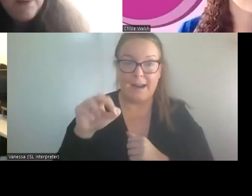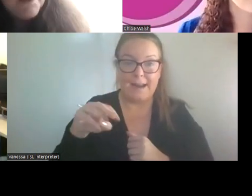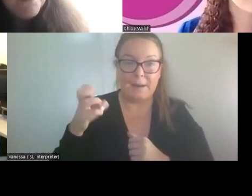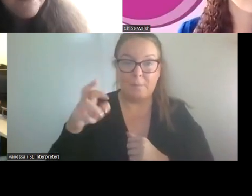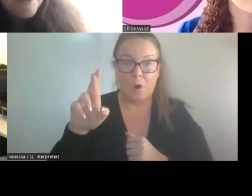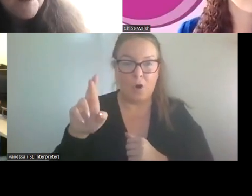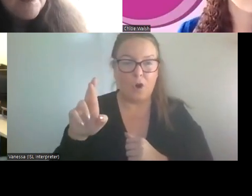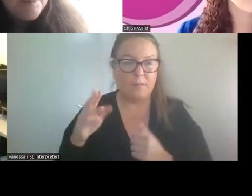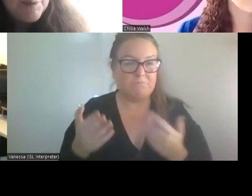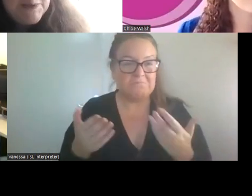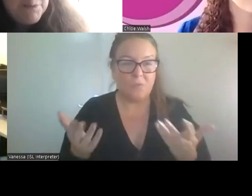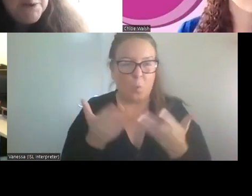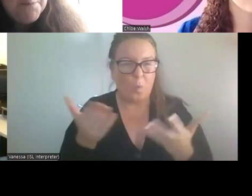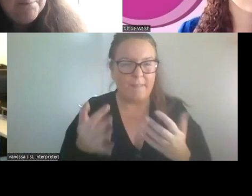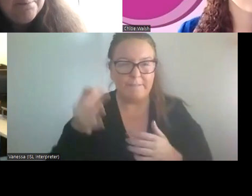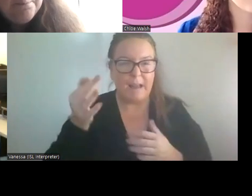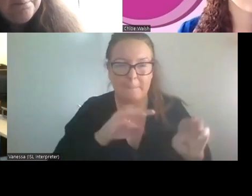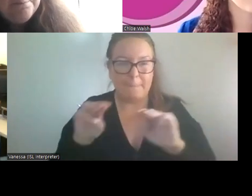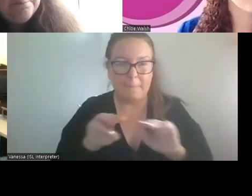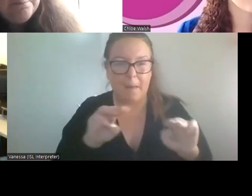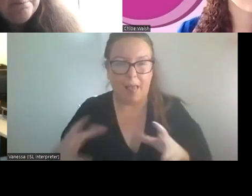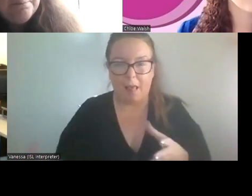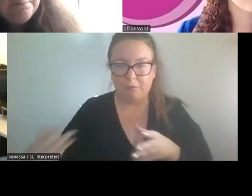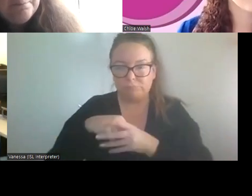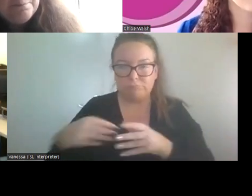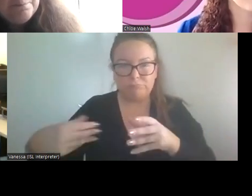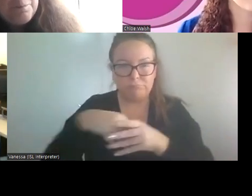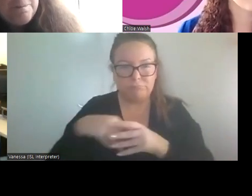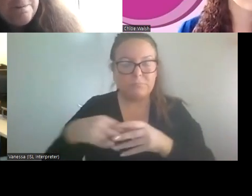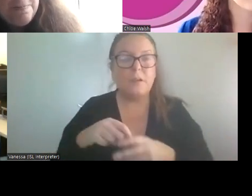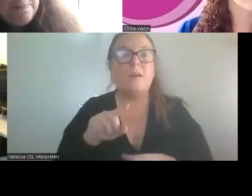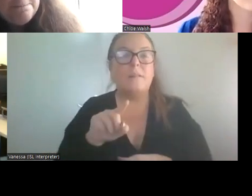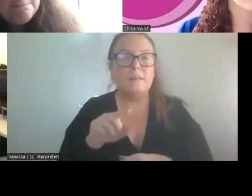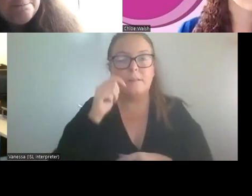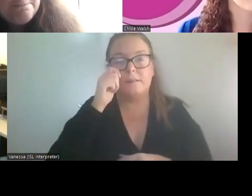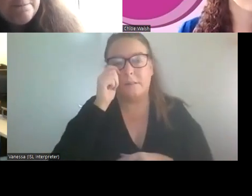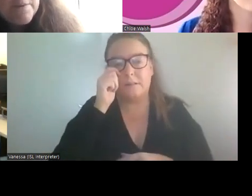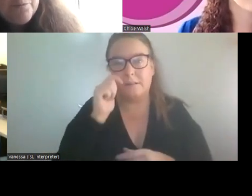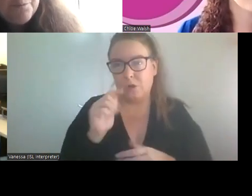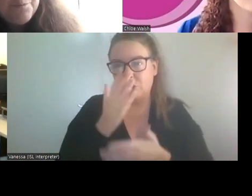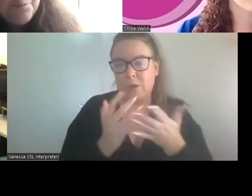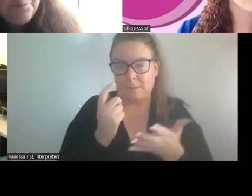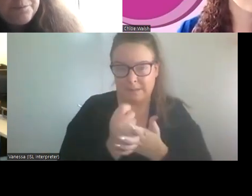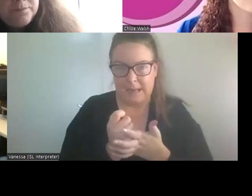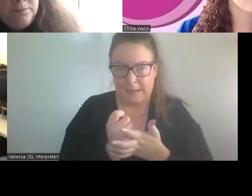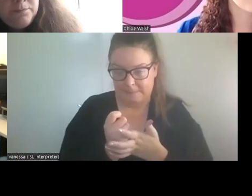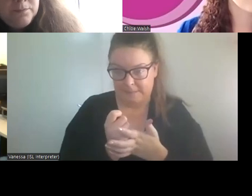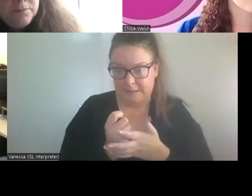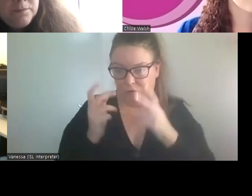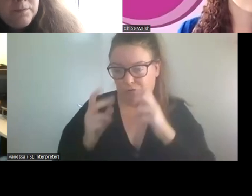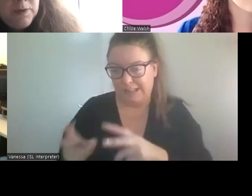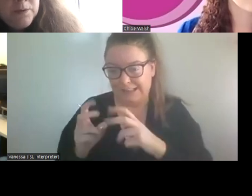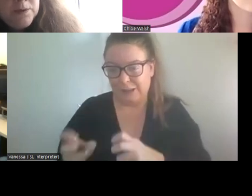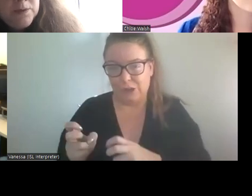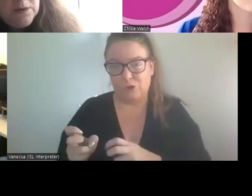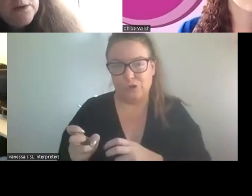find people, um, to take part? Yeah. And I suppose a trap we can kind of fall into easily as researchers is kind of just go down the easy route